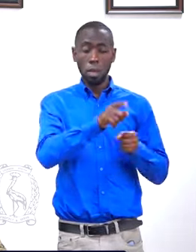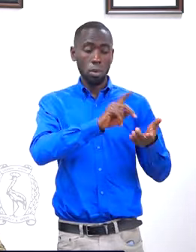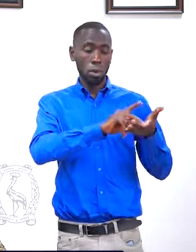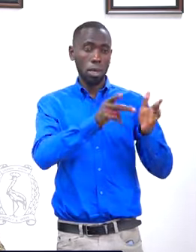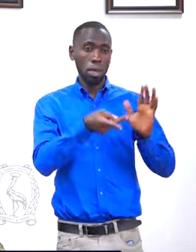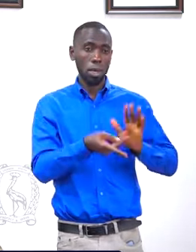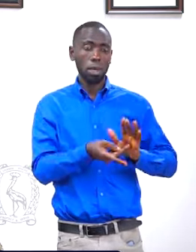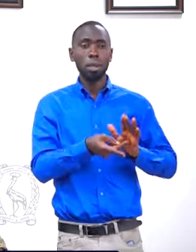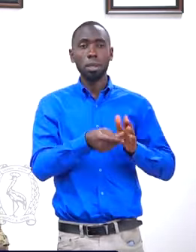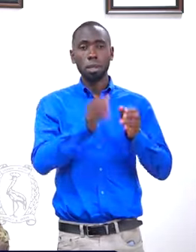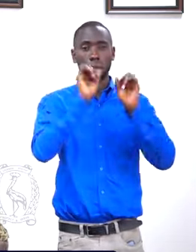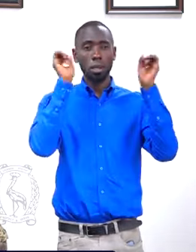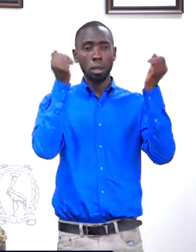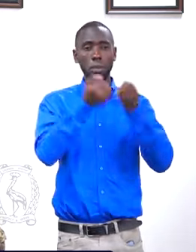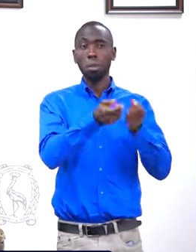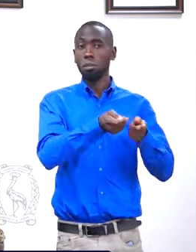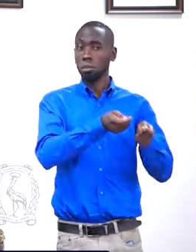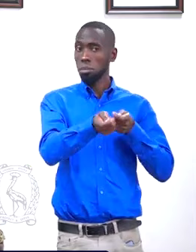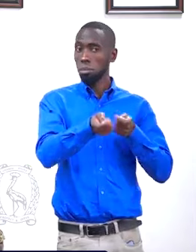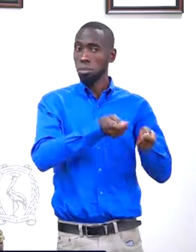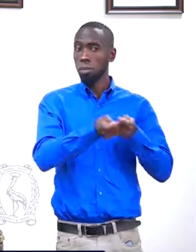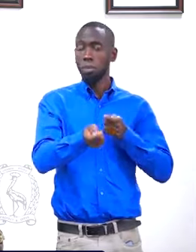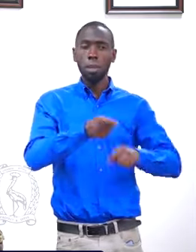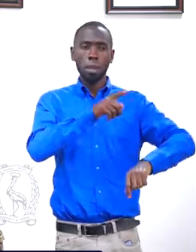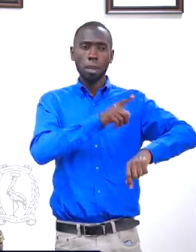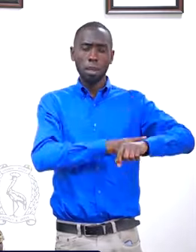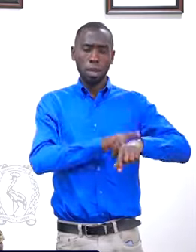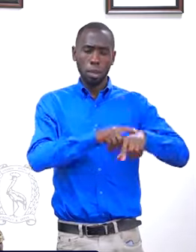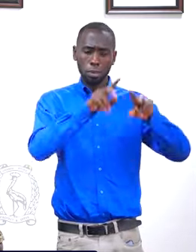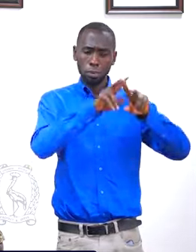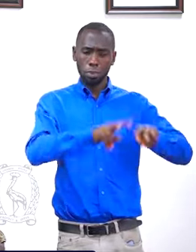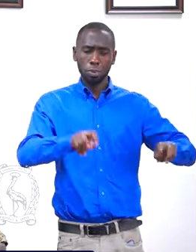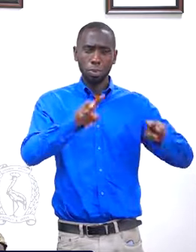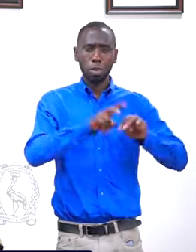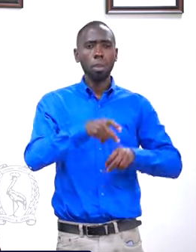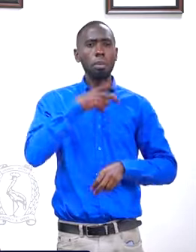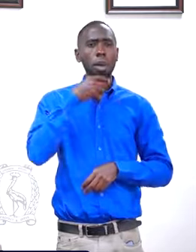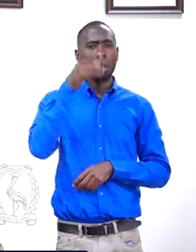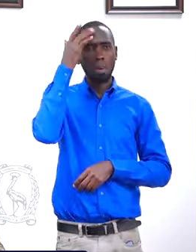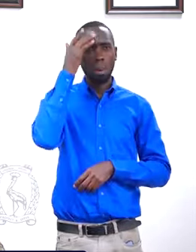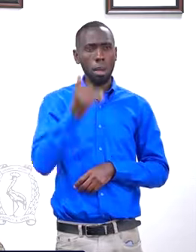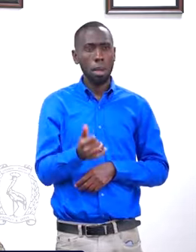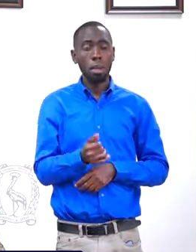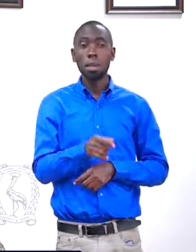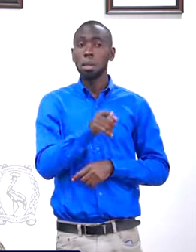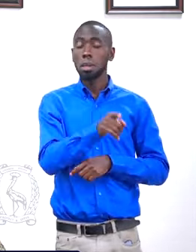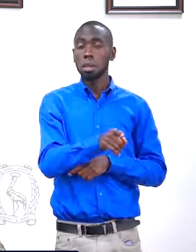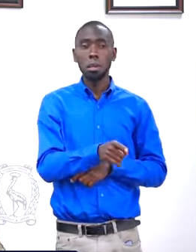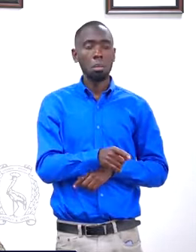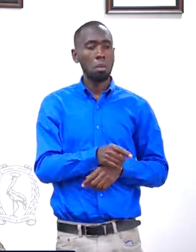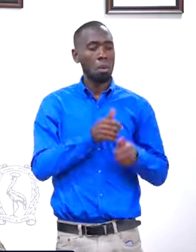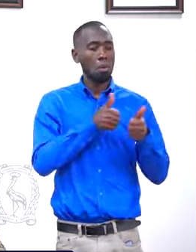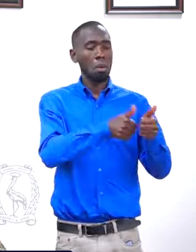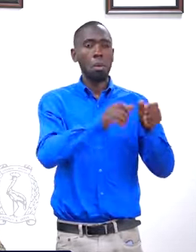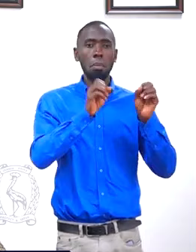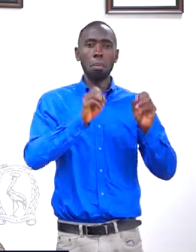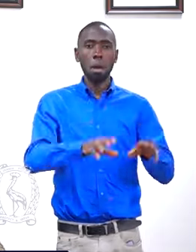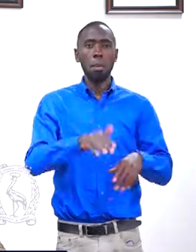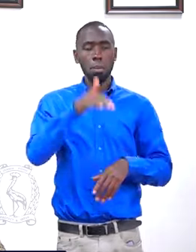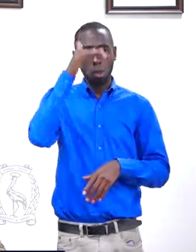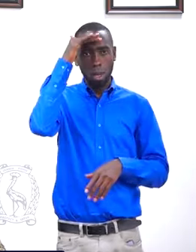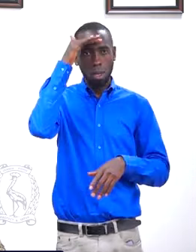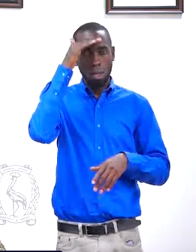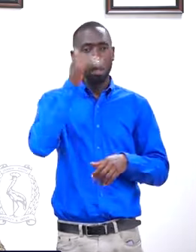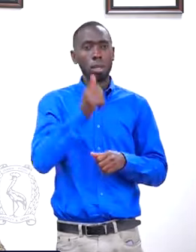University. Why he's wanted is because he absconded the police bond on the 14th of December,